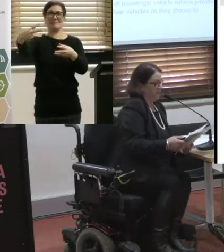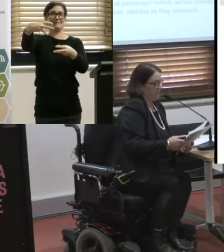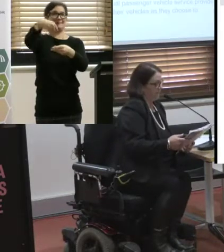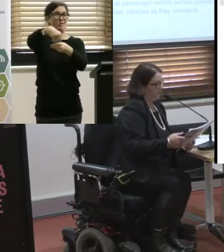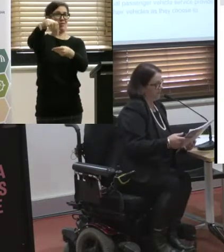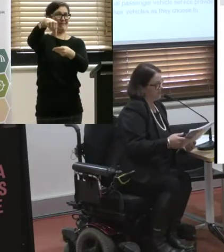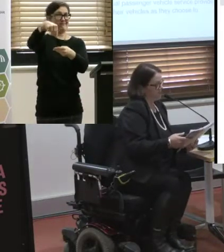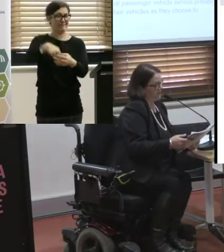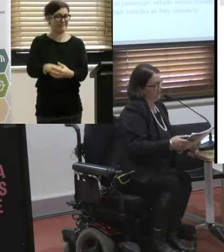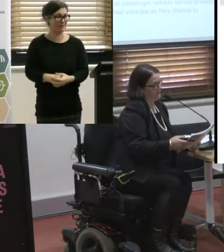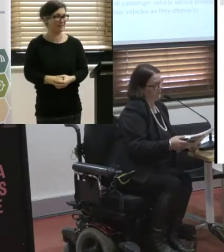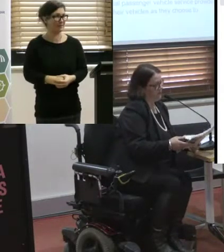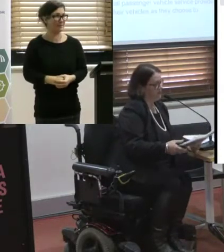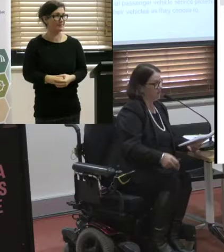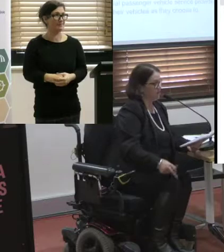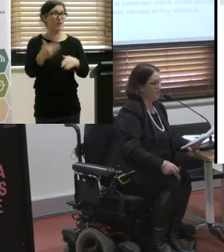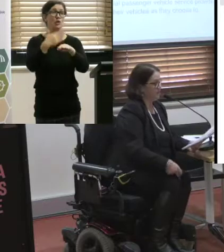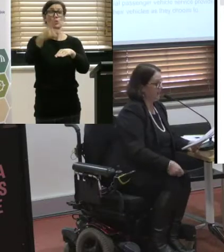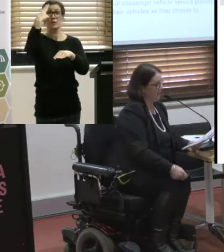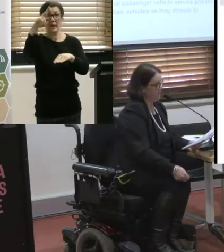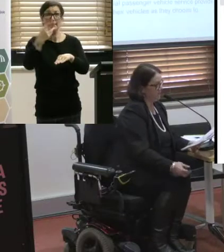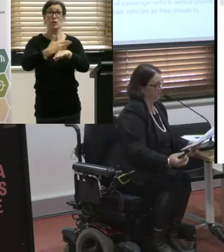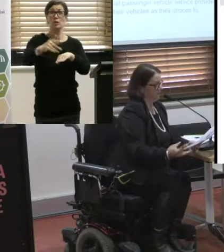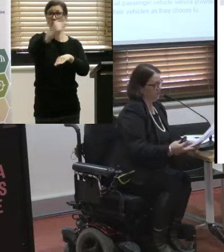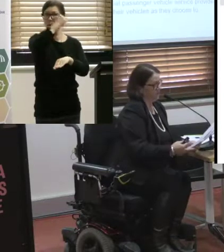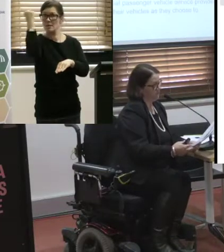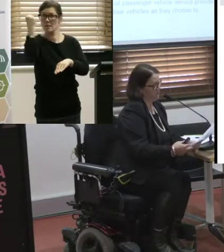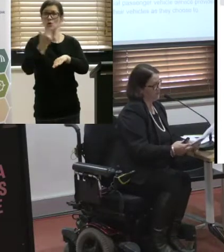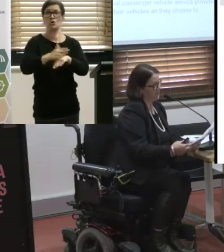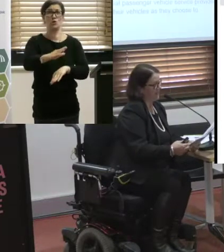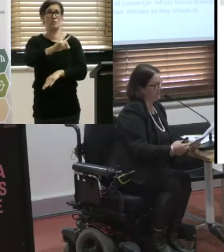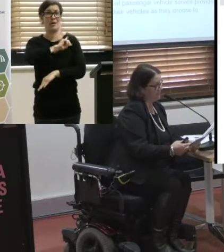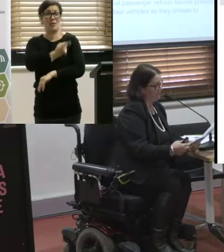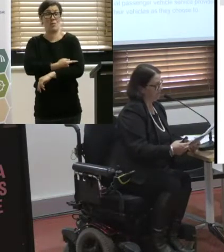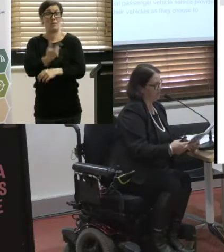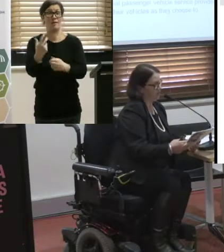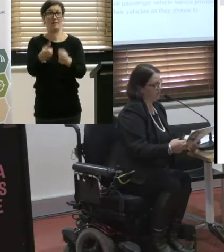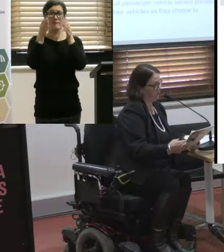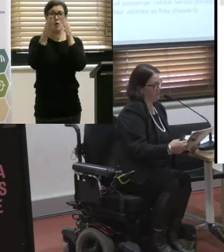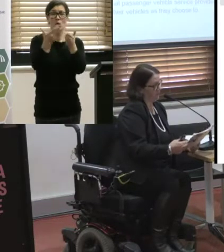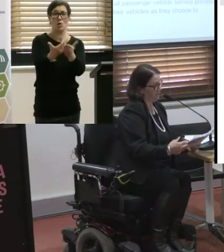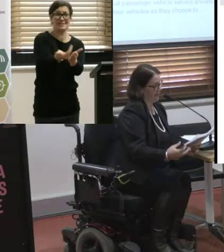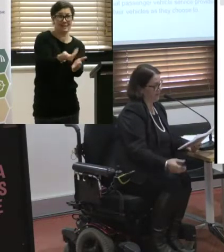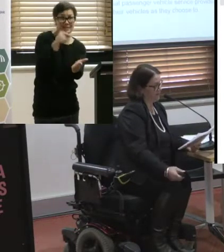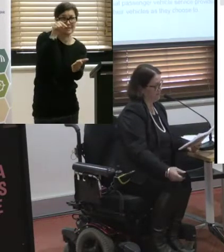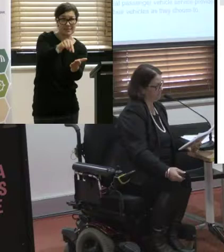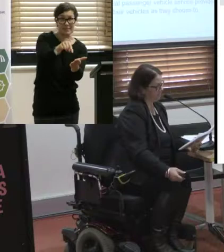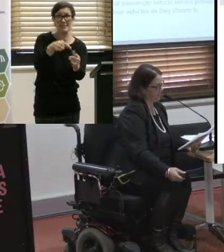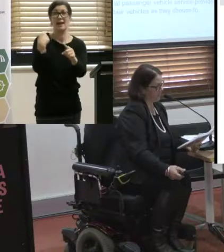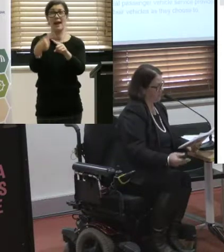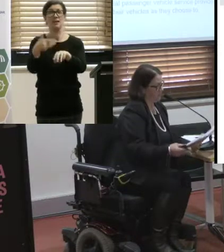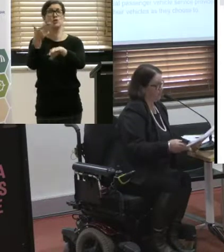A new name, new focus and new powers. In addition to the new name, we will have a new focus on safety and new regulatory powers.